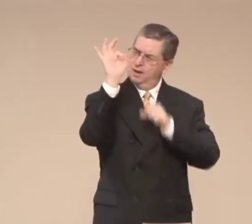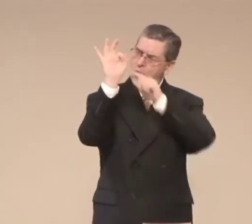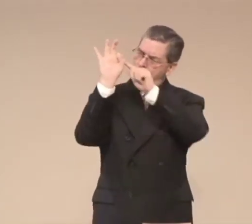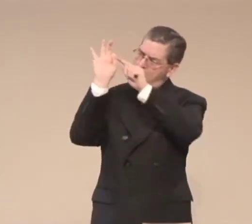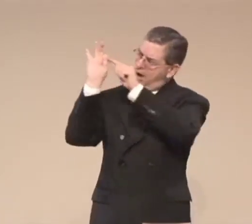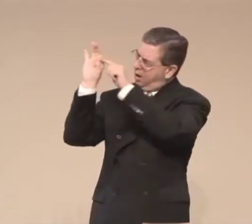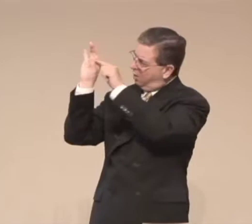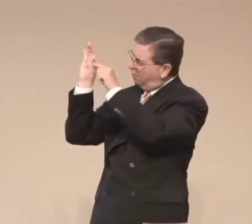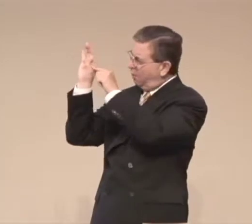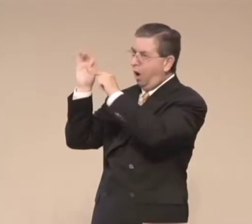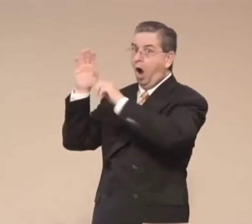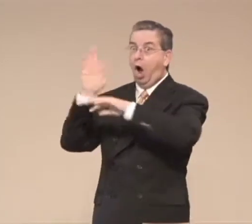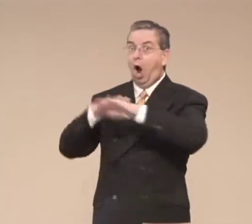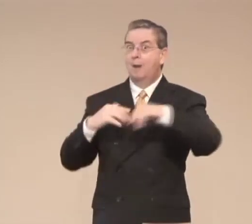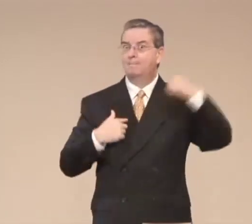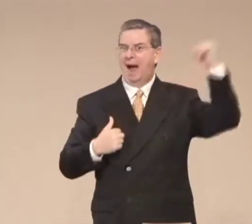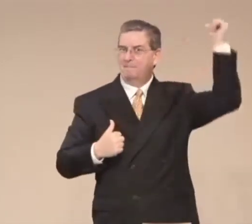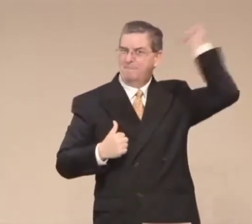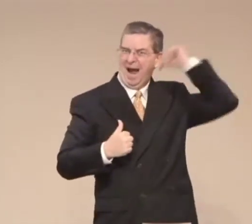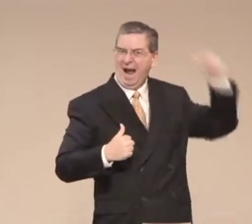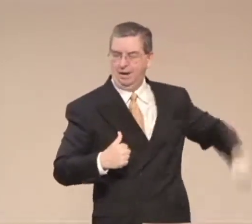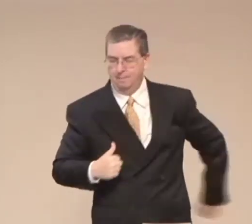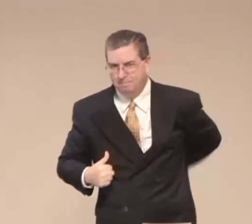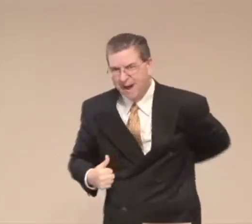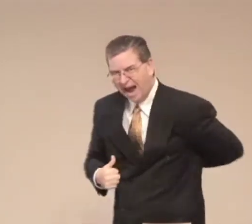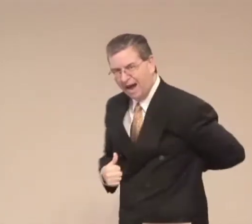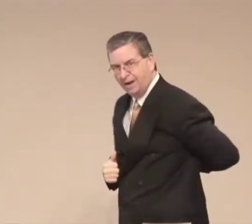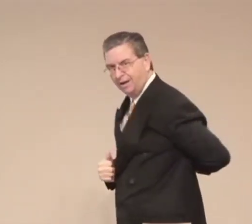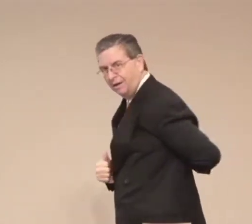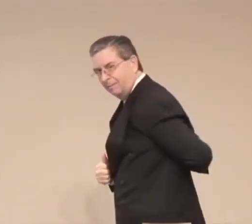and it's when I lived in Portland. I got it on my back.